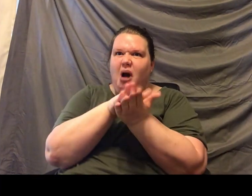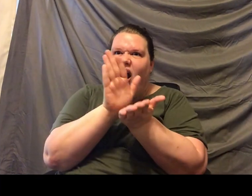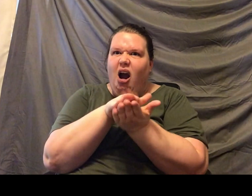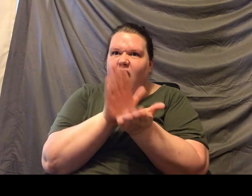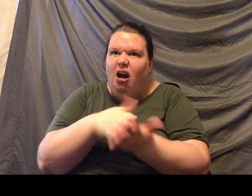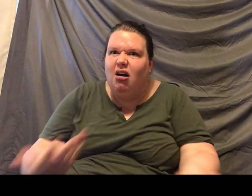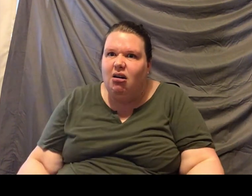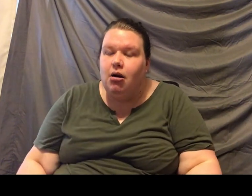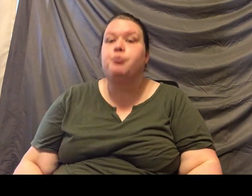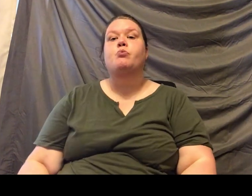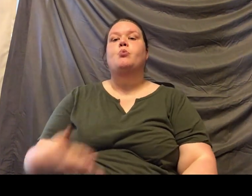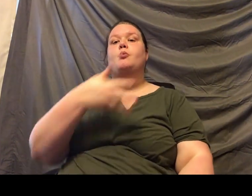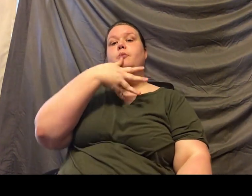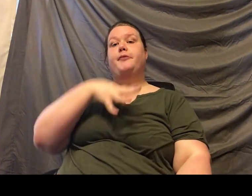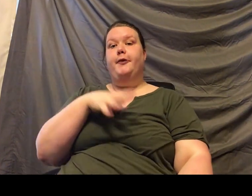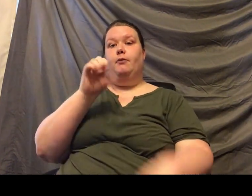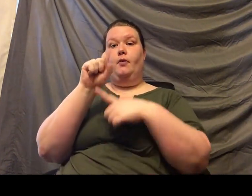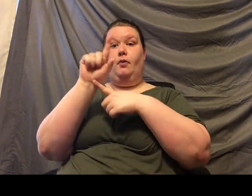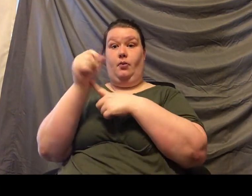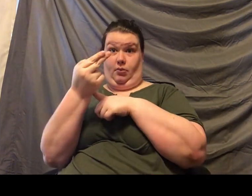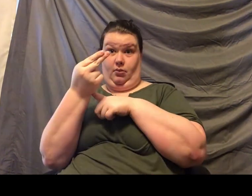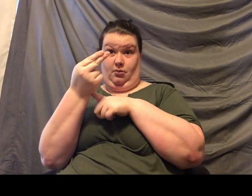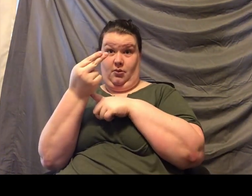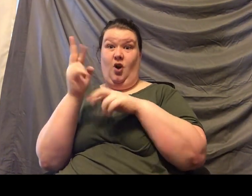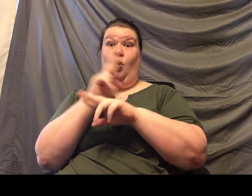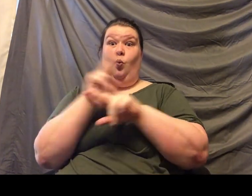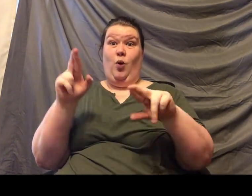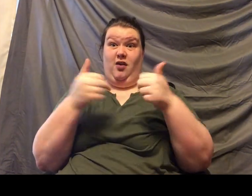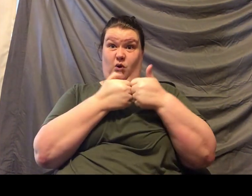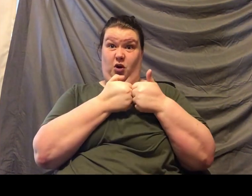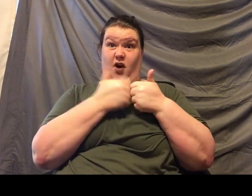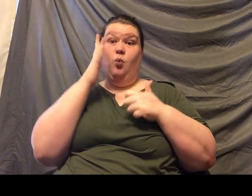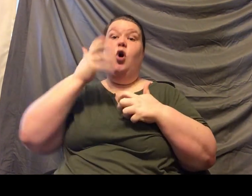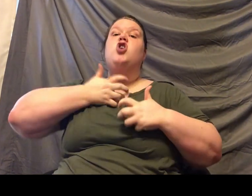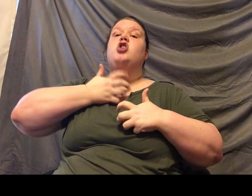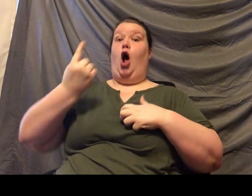wild, when the female sloth is ready to find a boyfriend, she's going to scream until her boyfriend finds her.